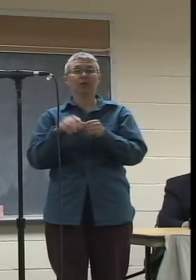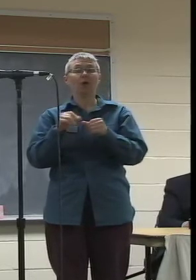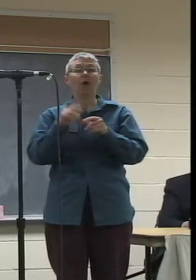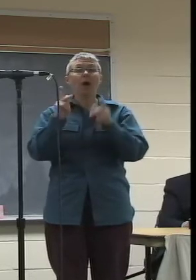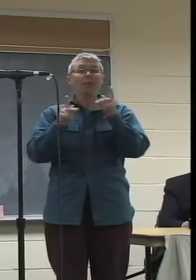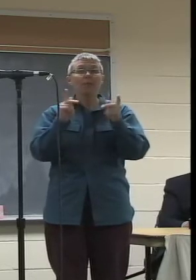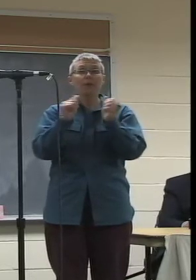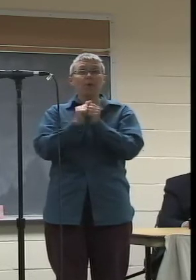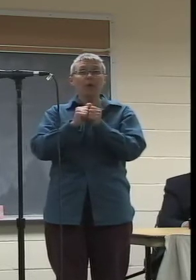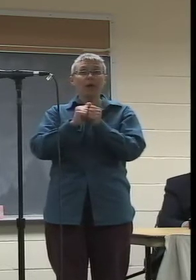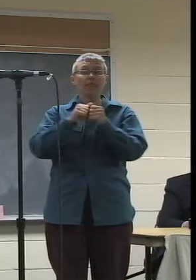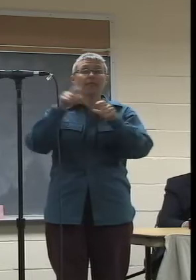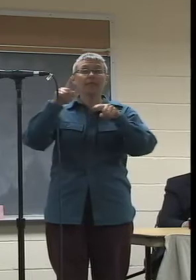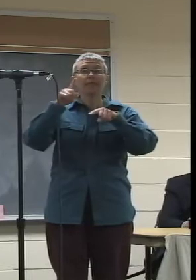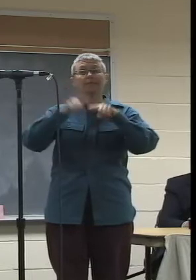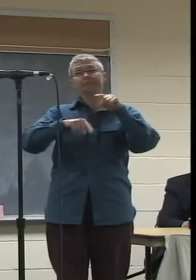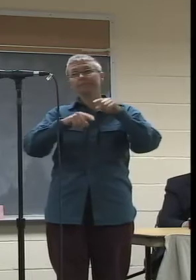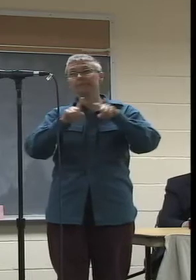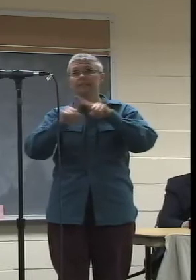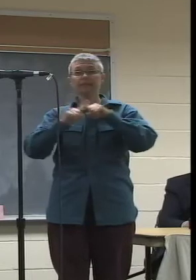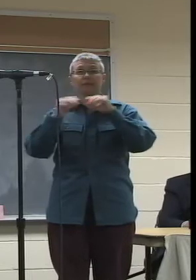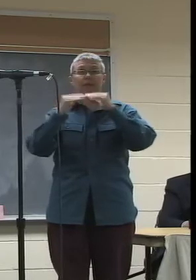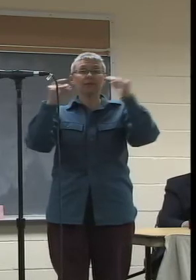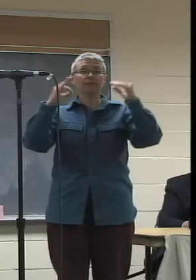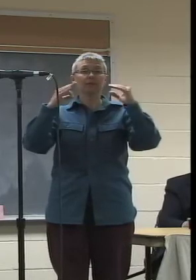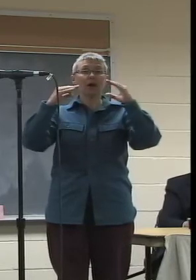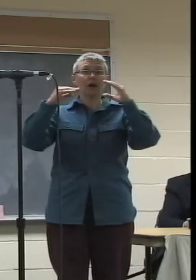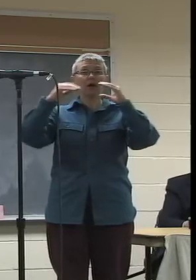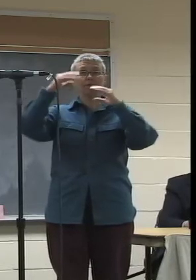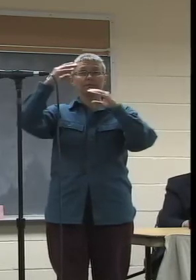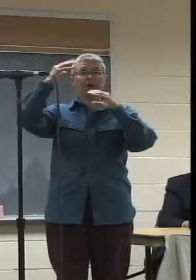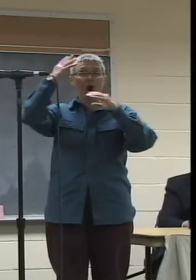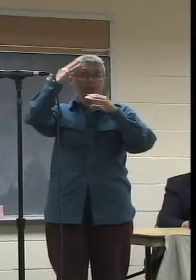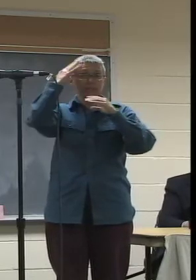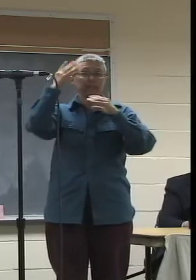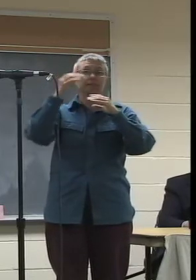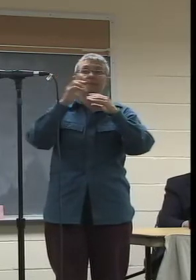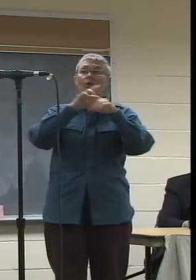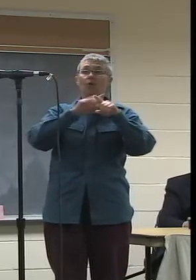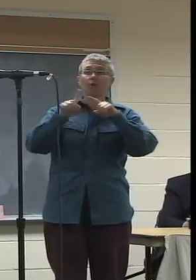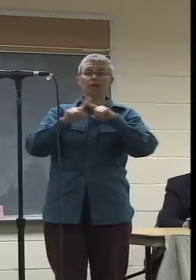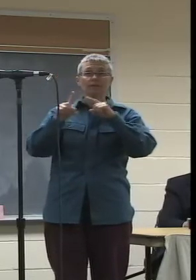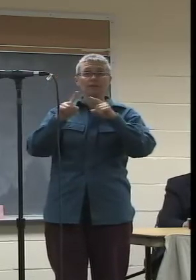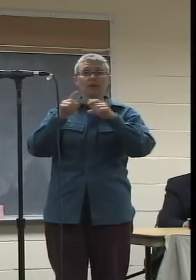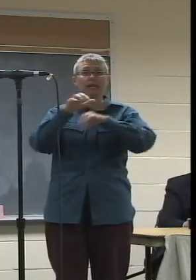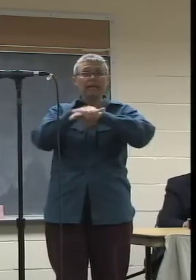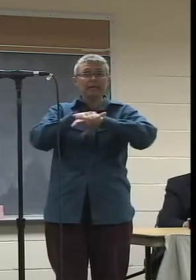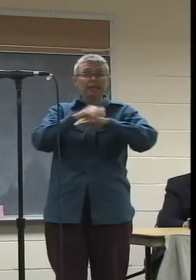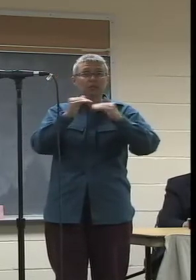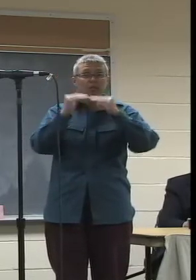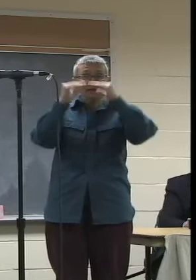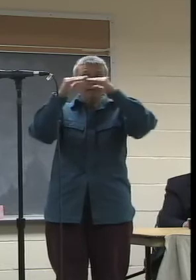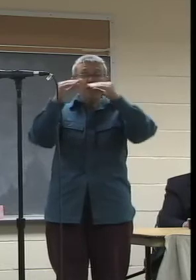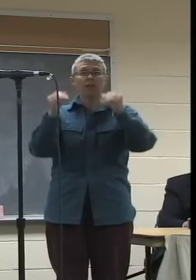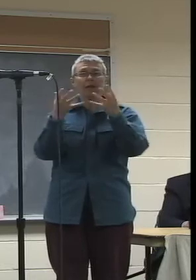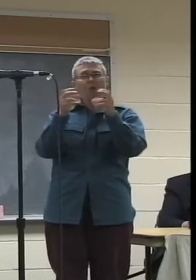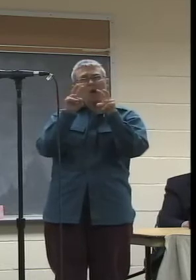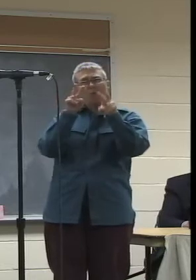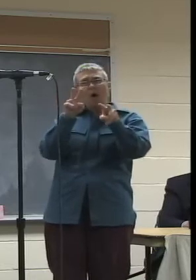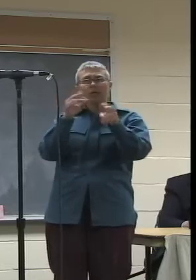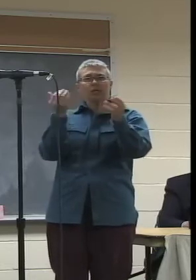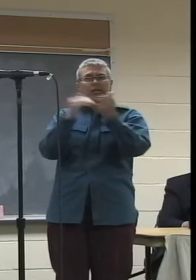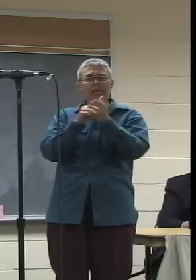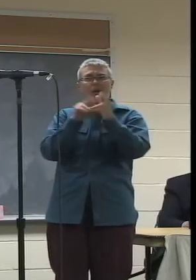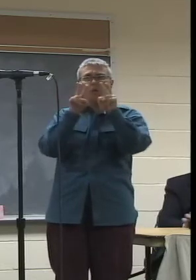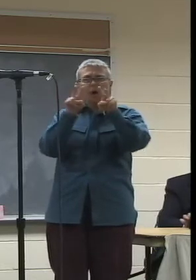disorder or people who are learning English want to be able to be introduced to something through a video format that they may be able to watch over again.